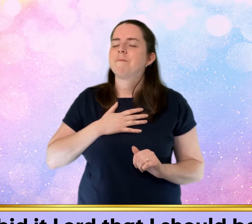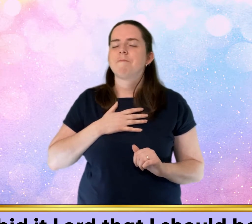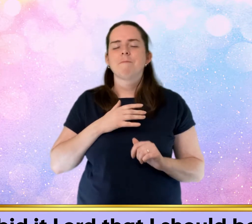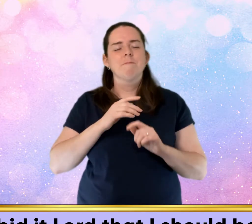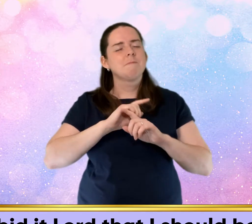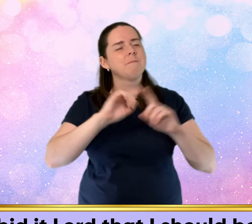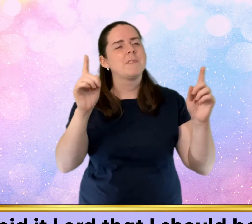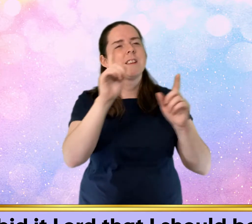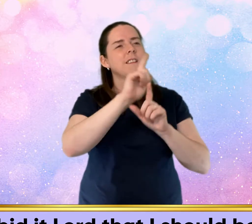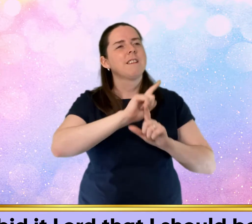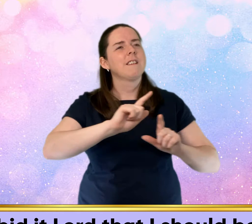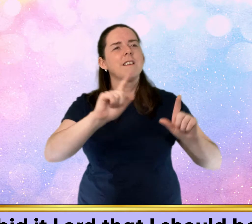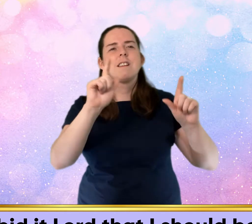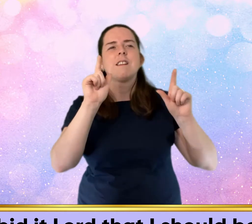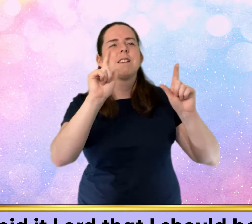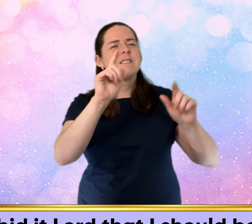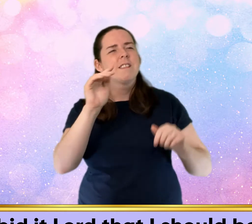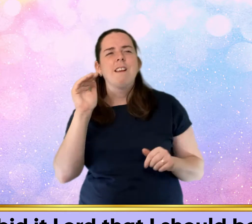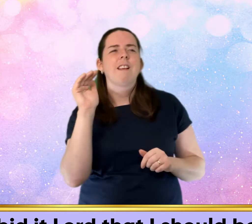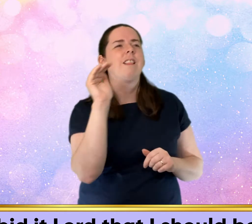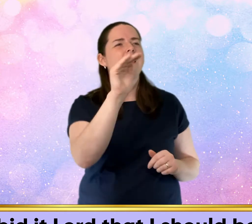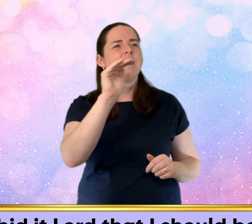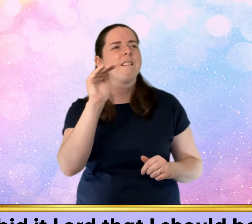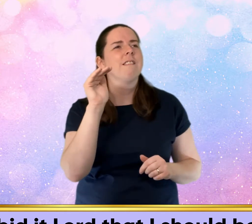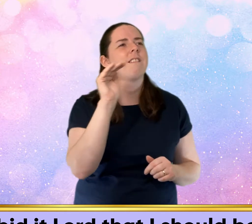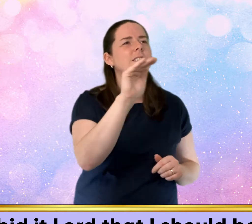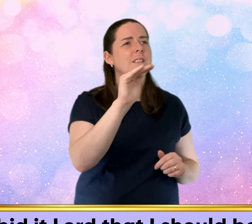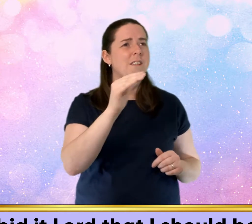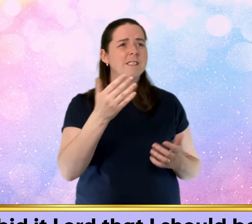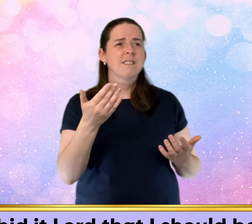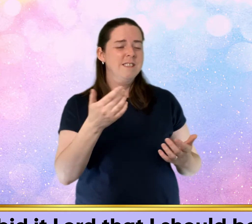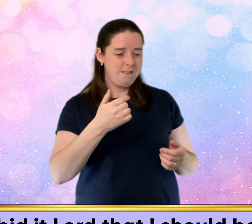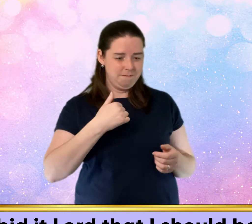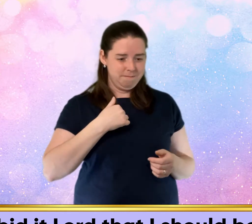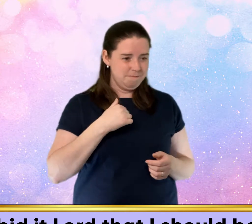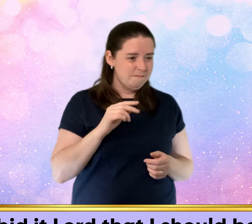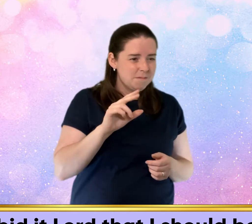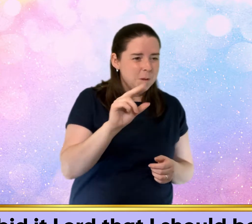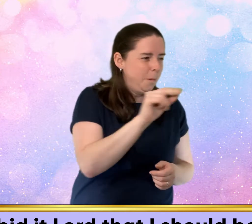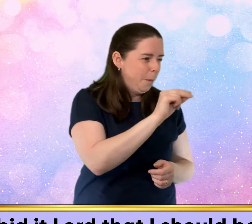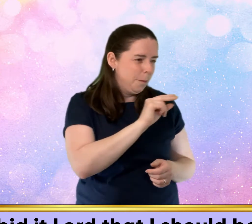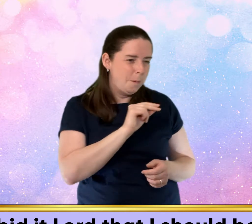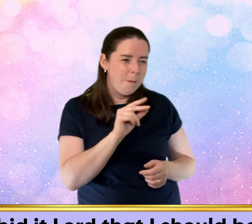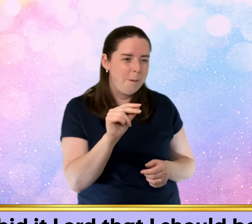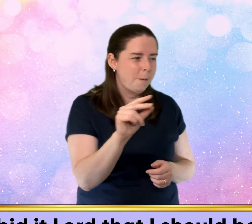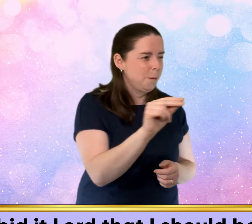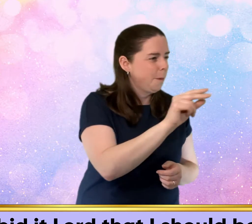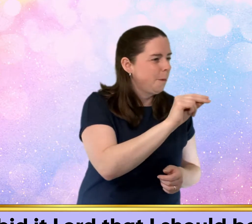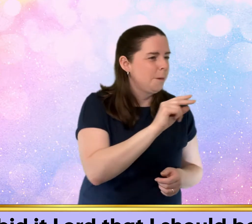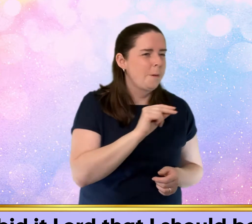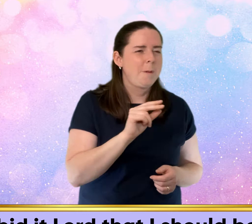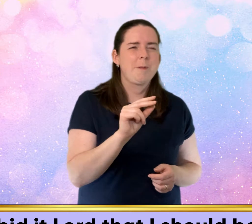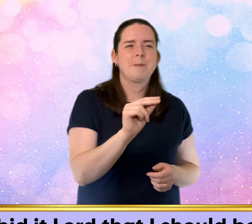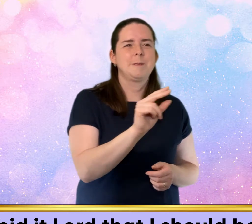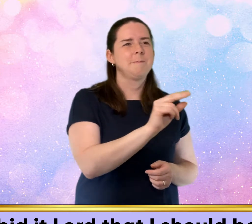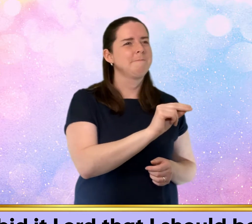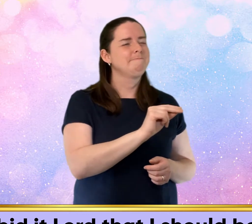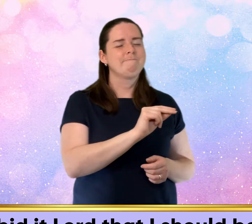Forbid it, Lord That I should boast